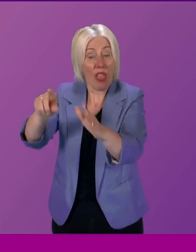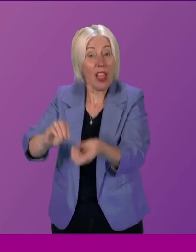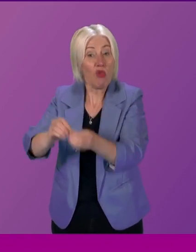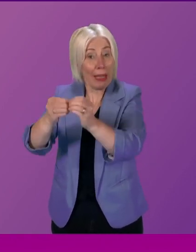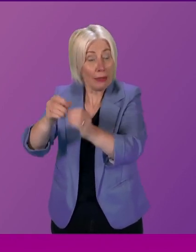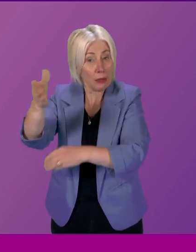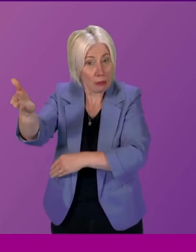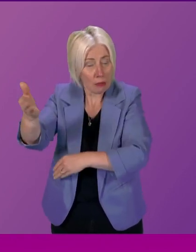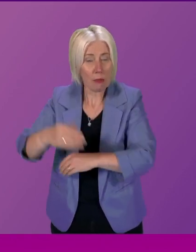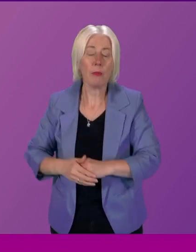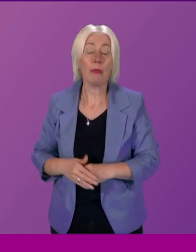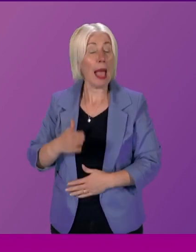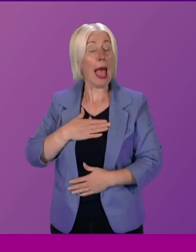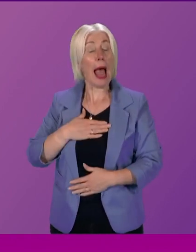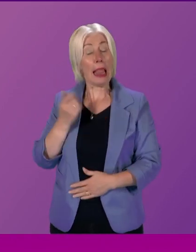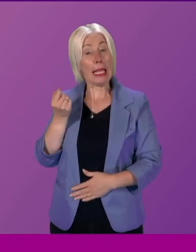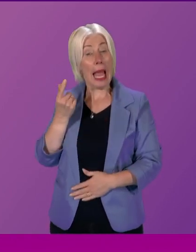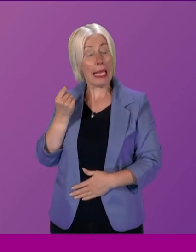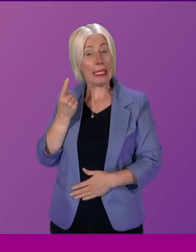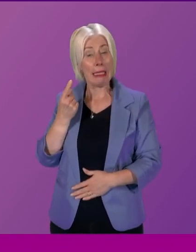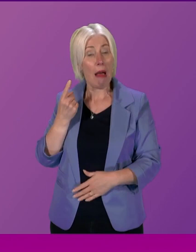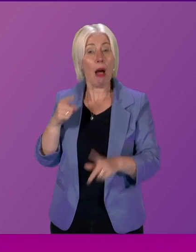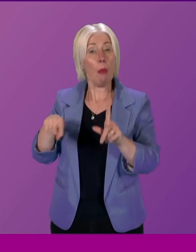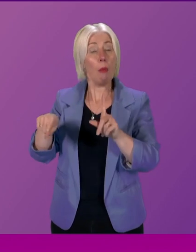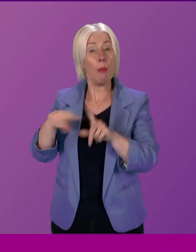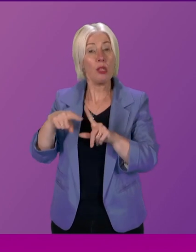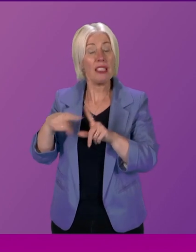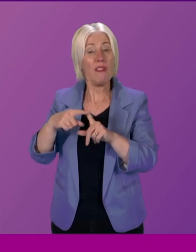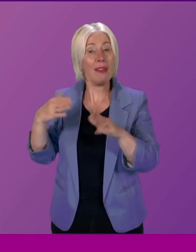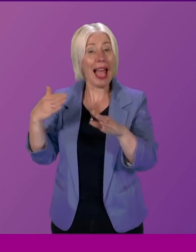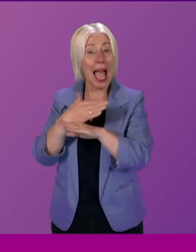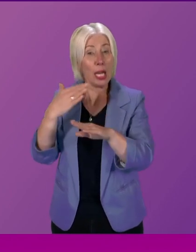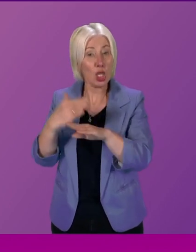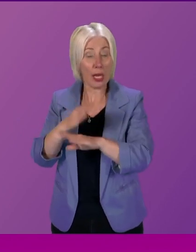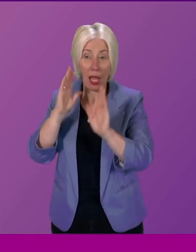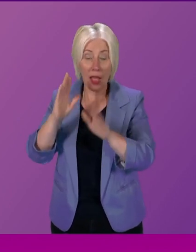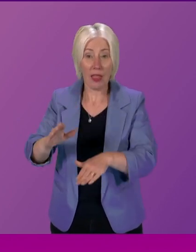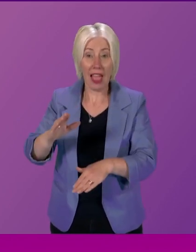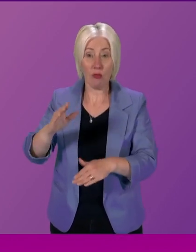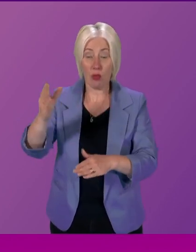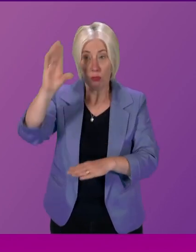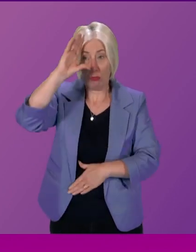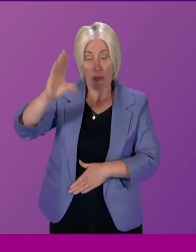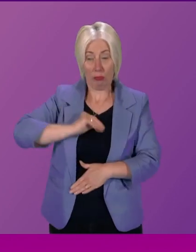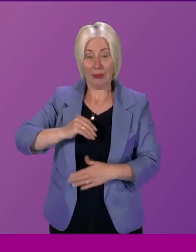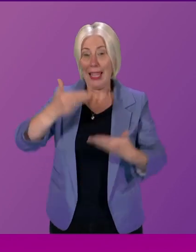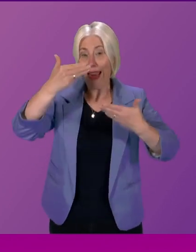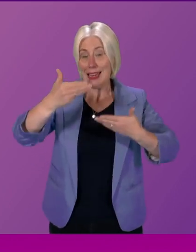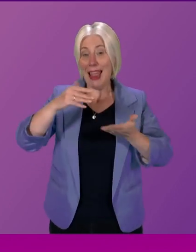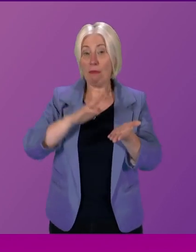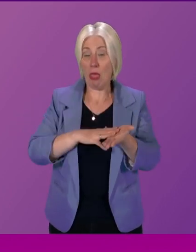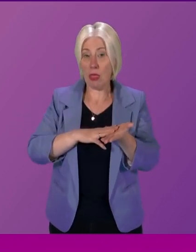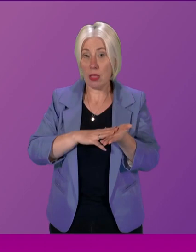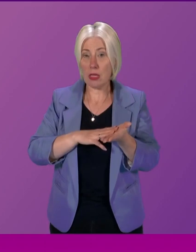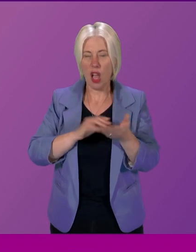do like the idea that positive action needs to be reported within nine months because after that period of